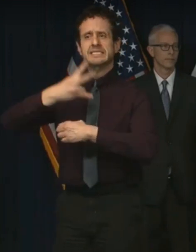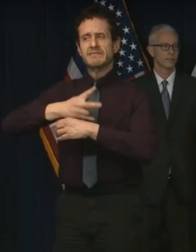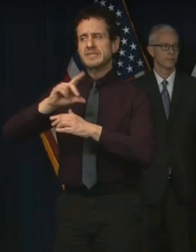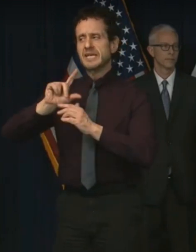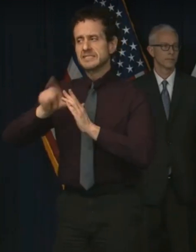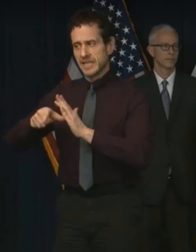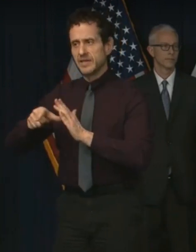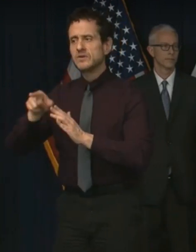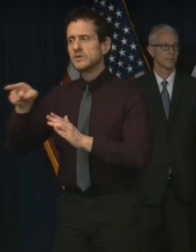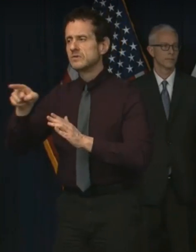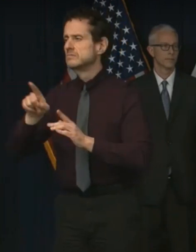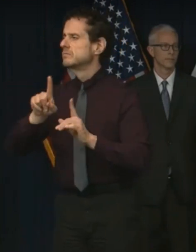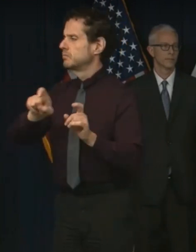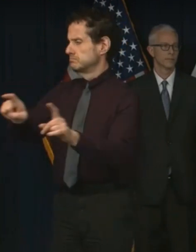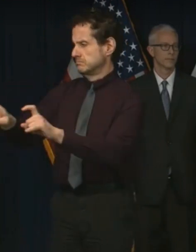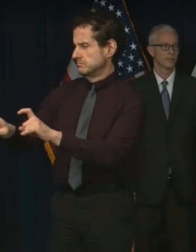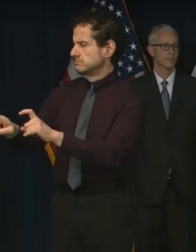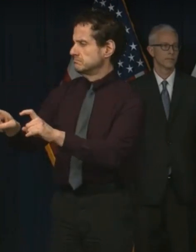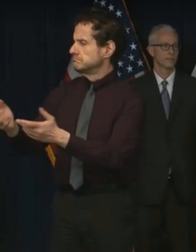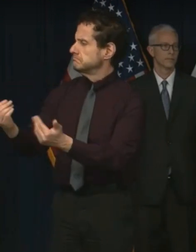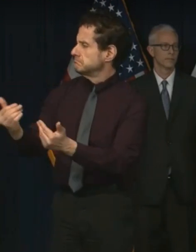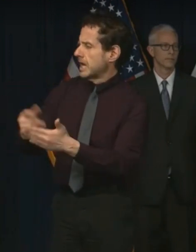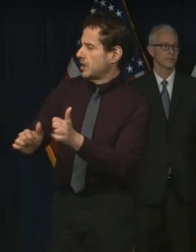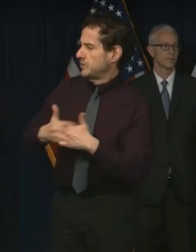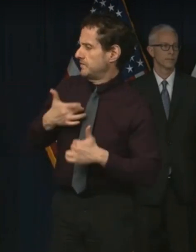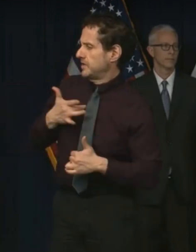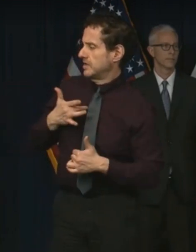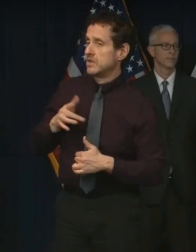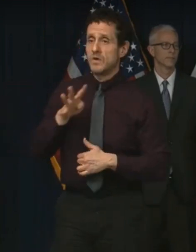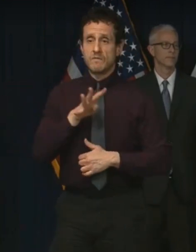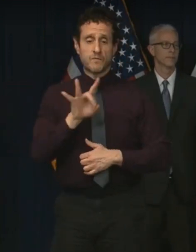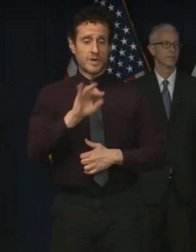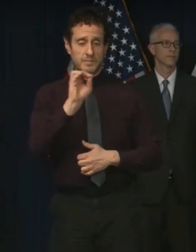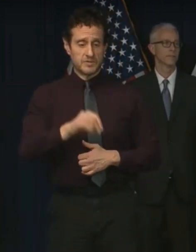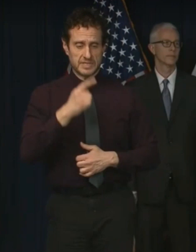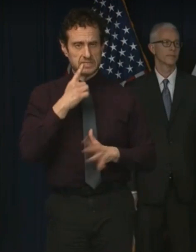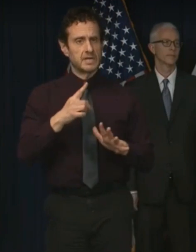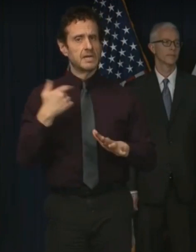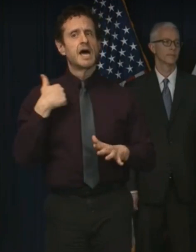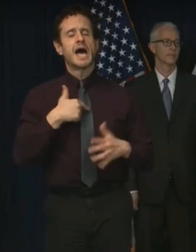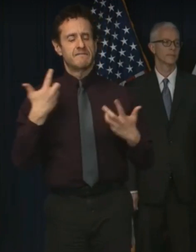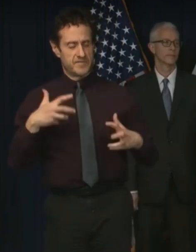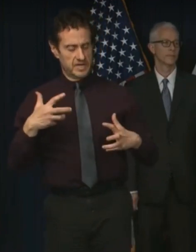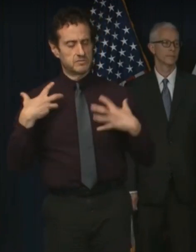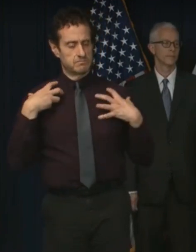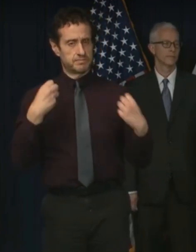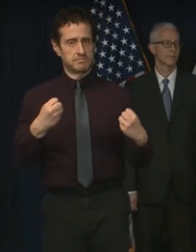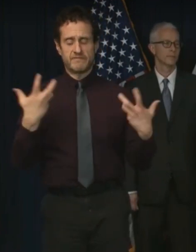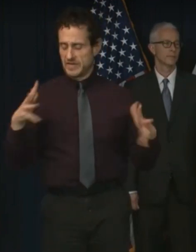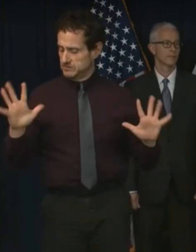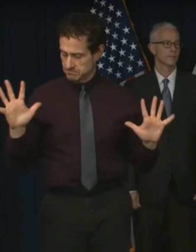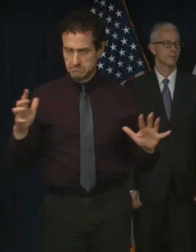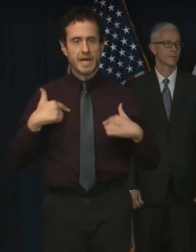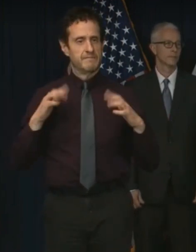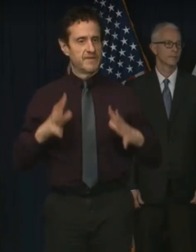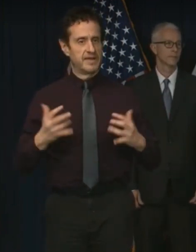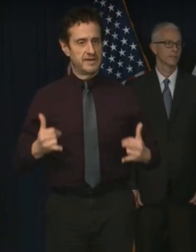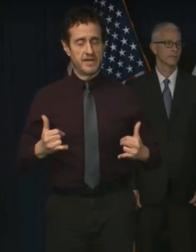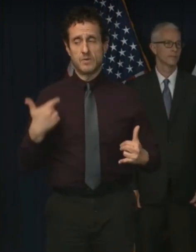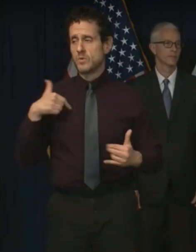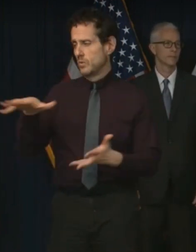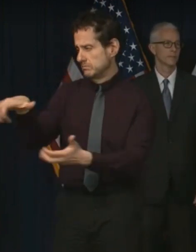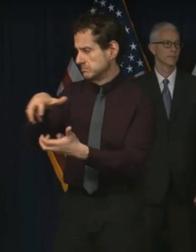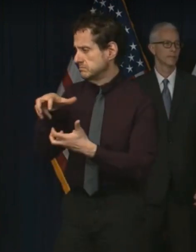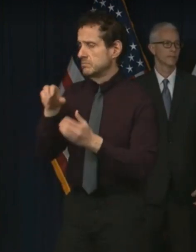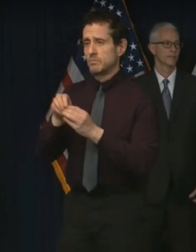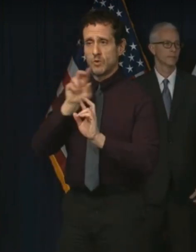responded, 48% indicated that they had recovered. And as we get more responses, we hope to